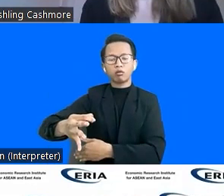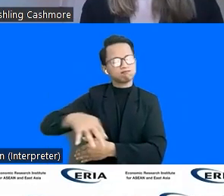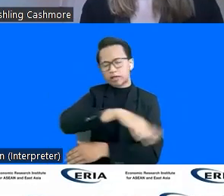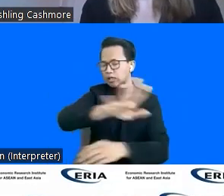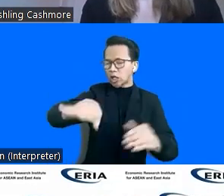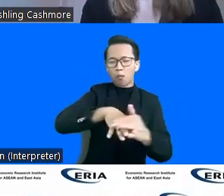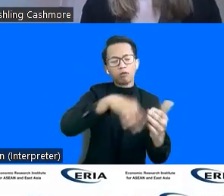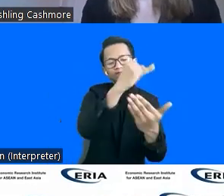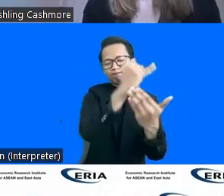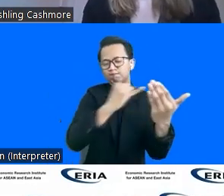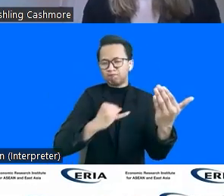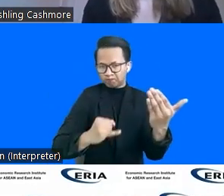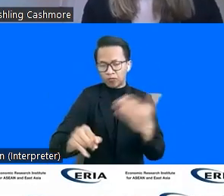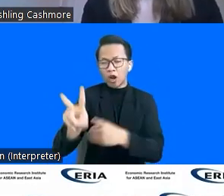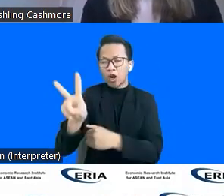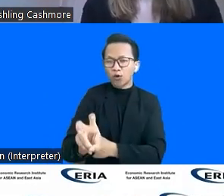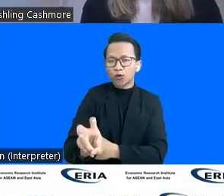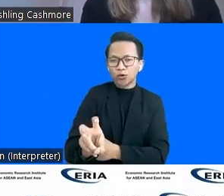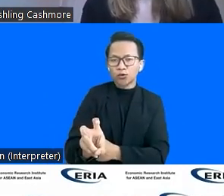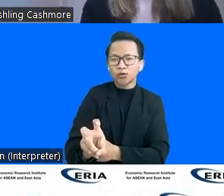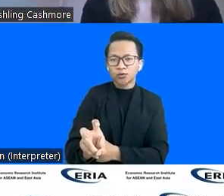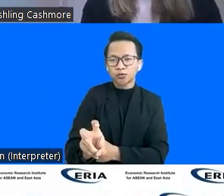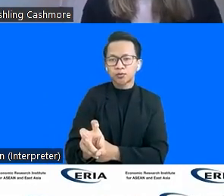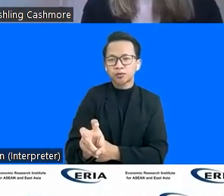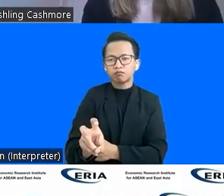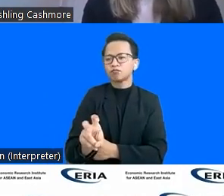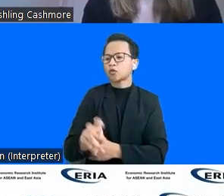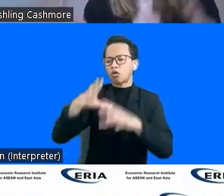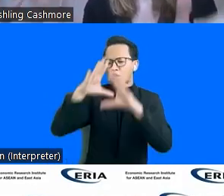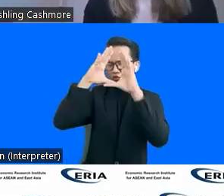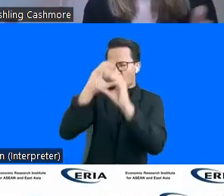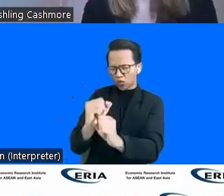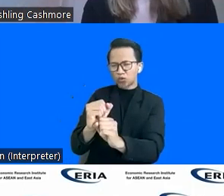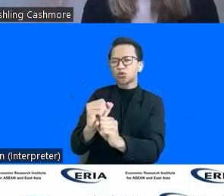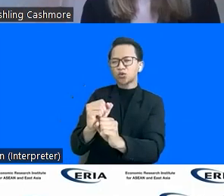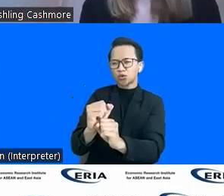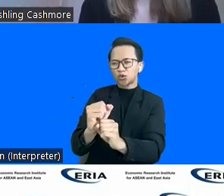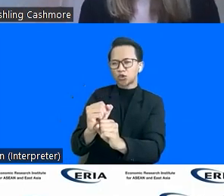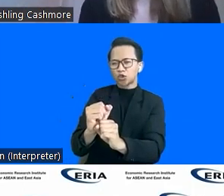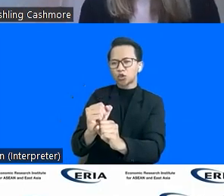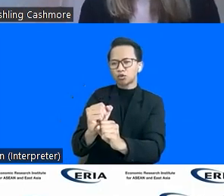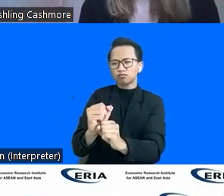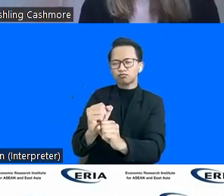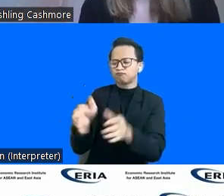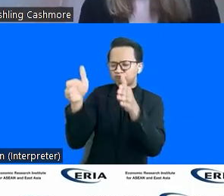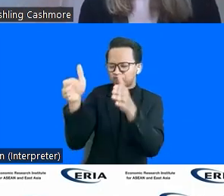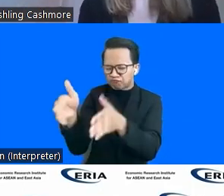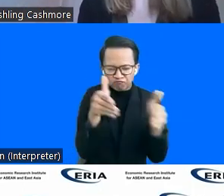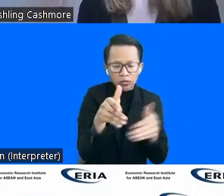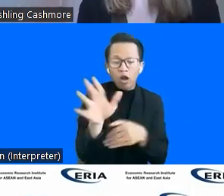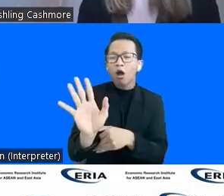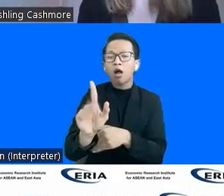that are not just set on a on a specific norm, ableist norm. You could you could you argue